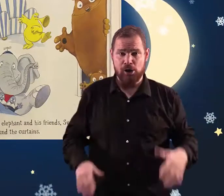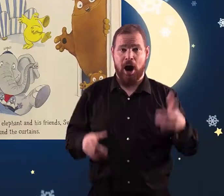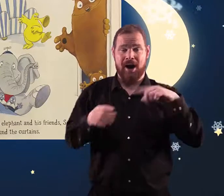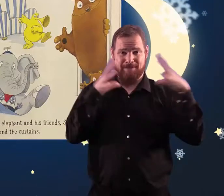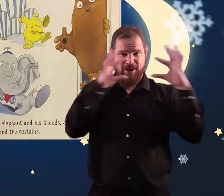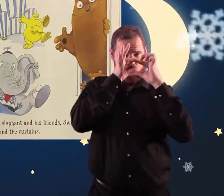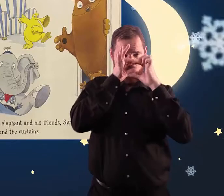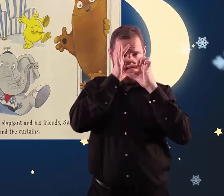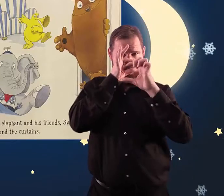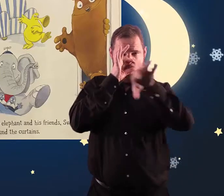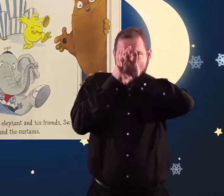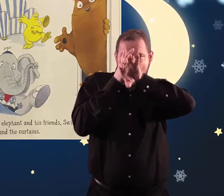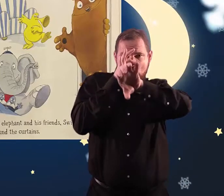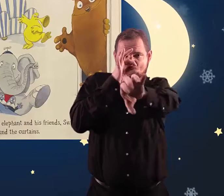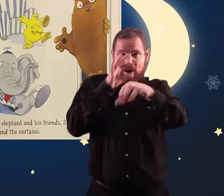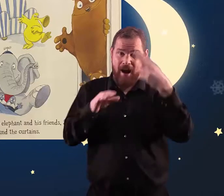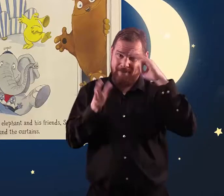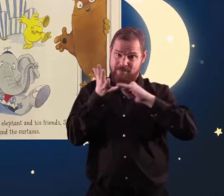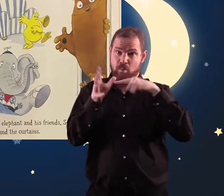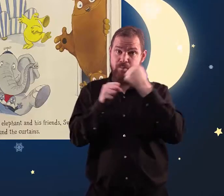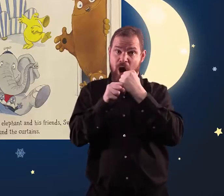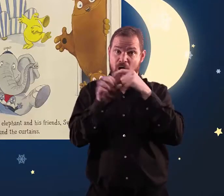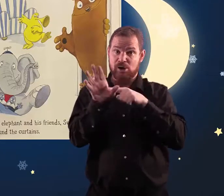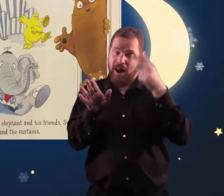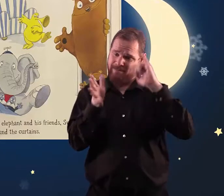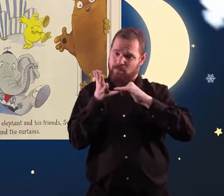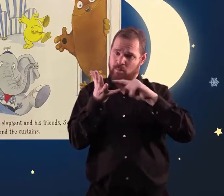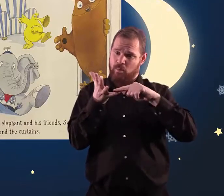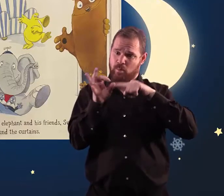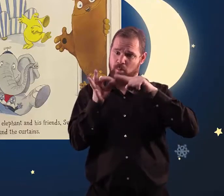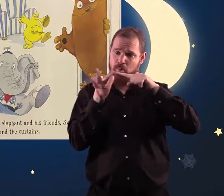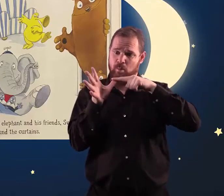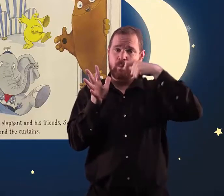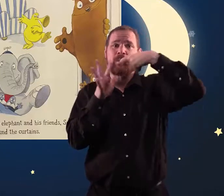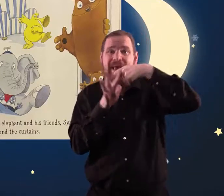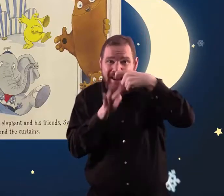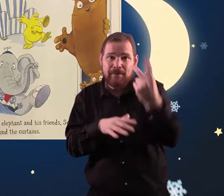Saggy and Squeak were under the chair. Hooter the elephant and his friend Swish and Sniffer peep round the curtains.